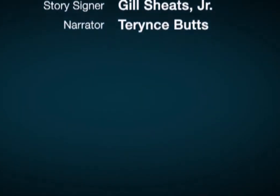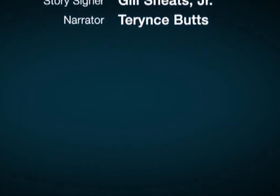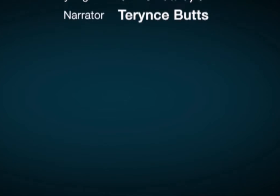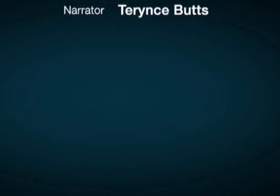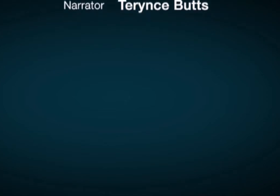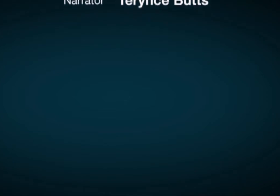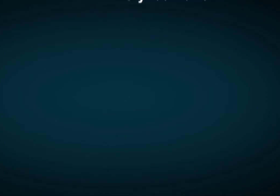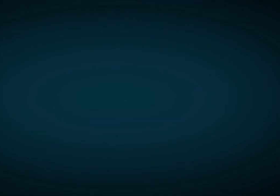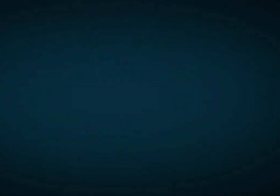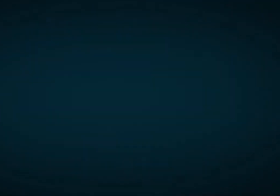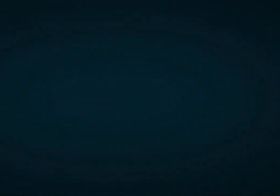Best